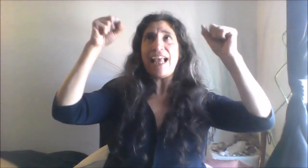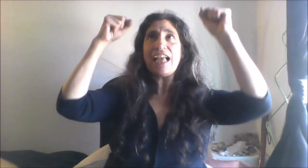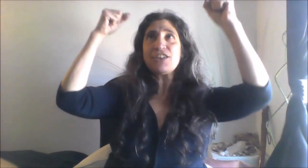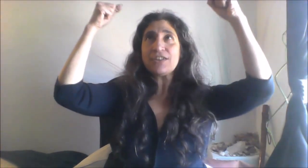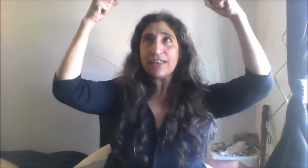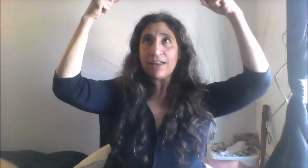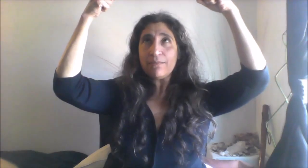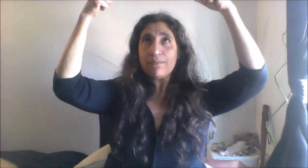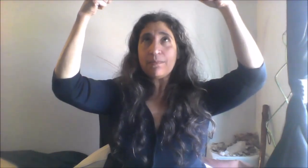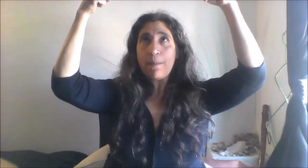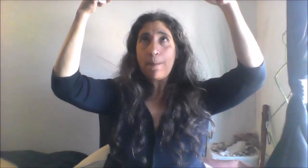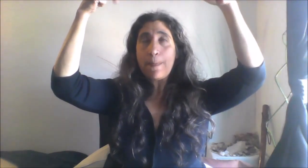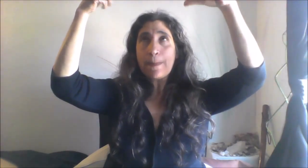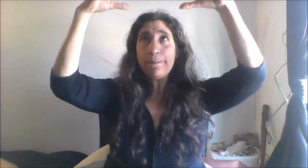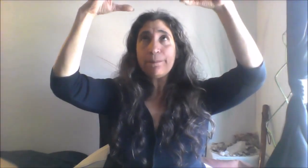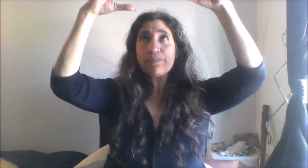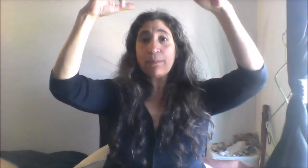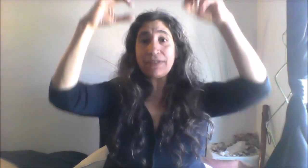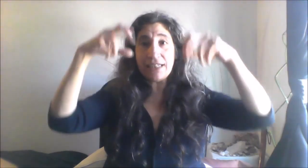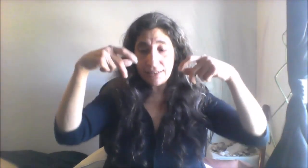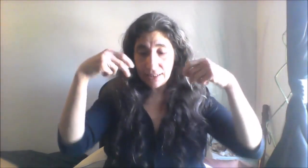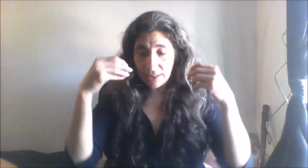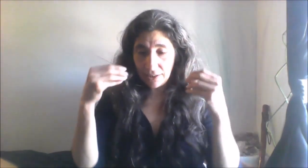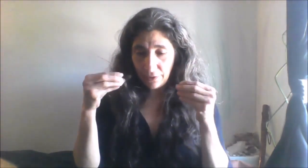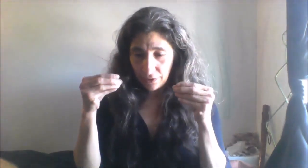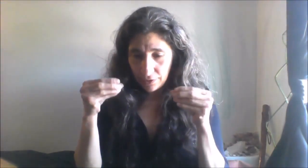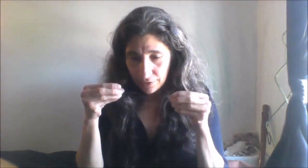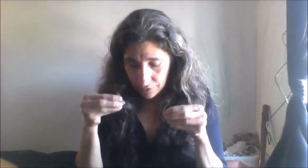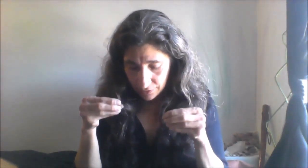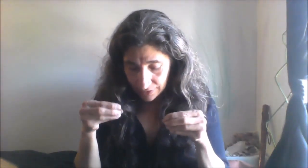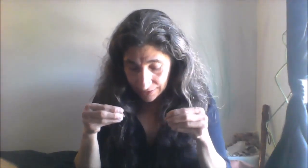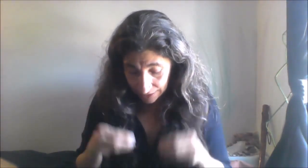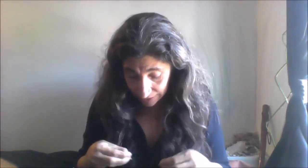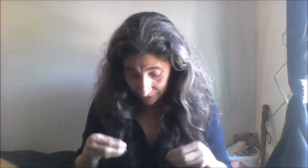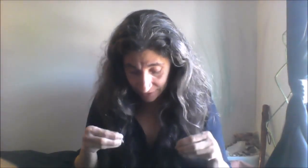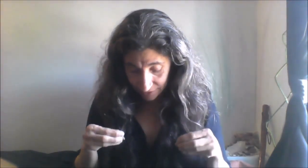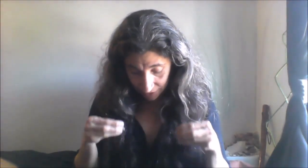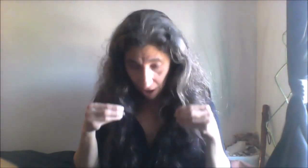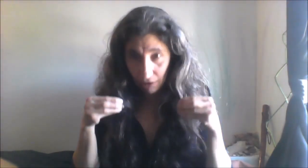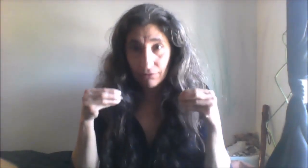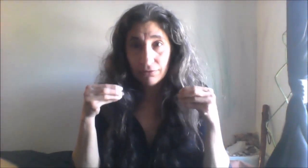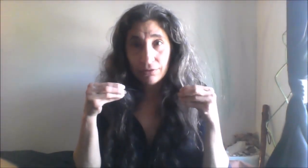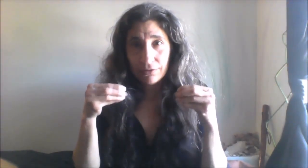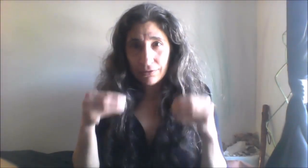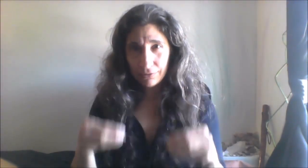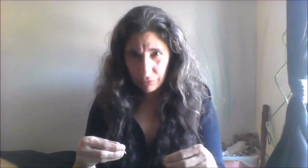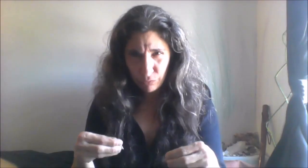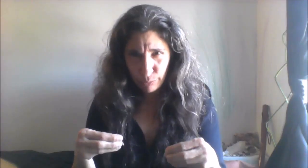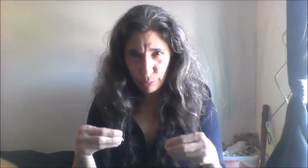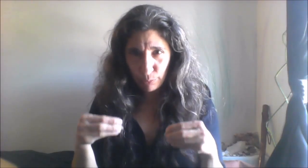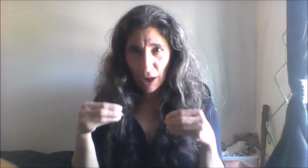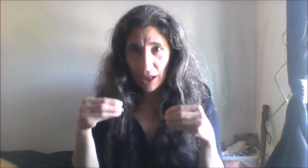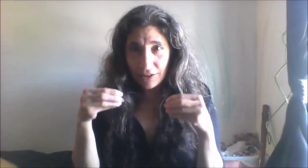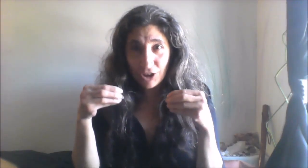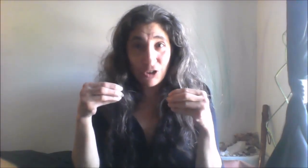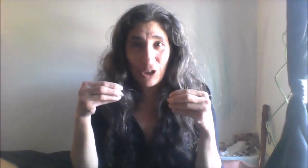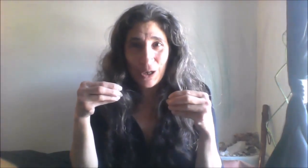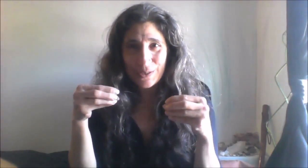actually planting seeds now balanced rows